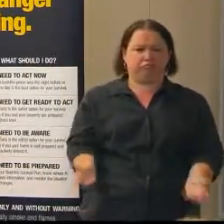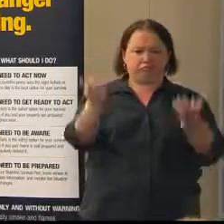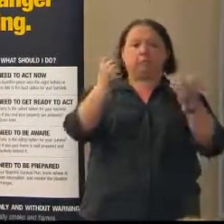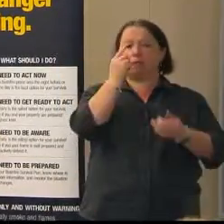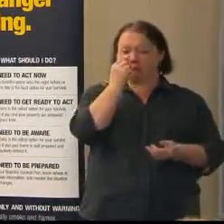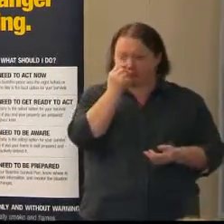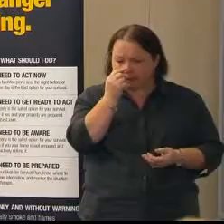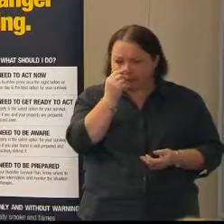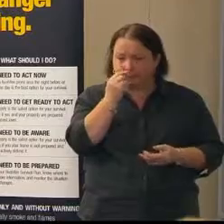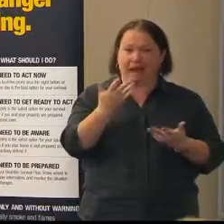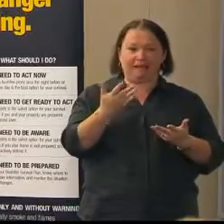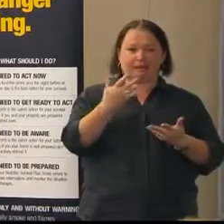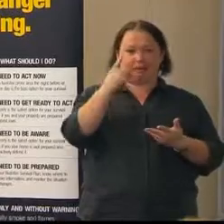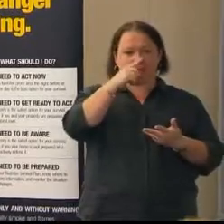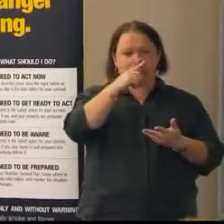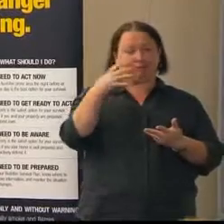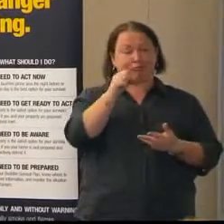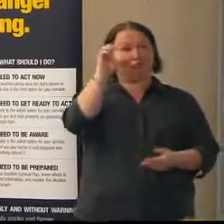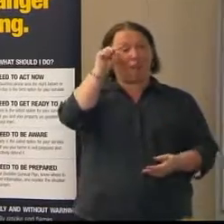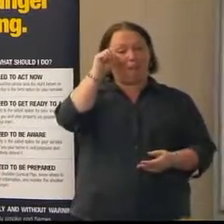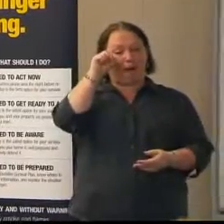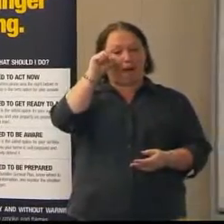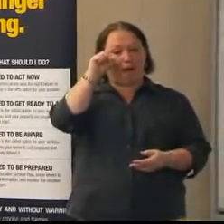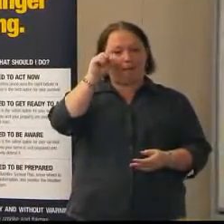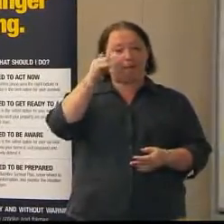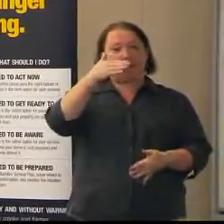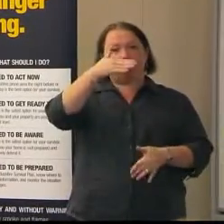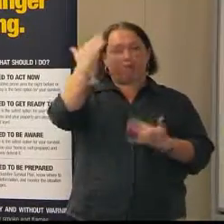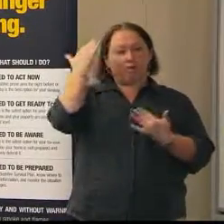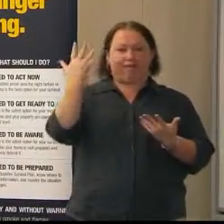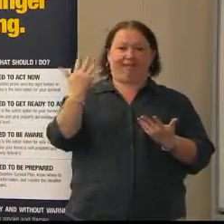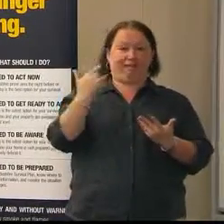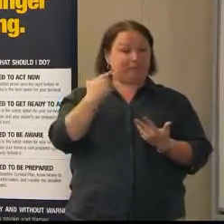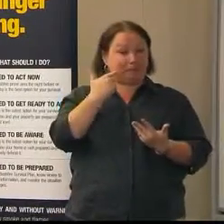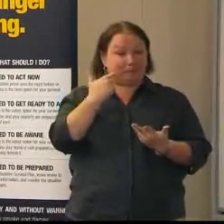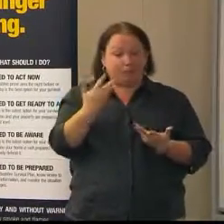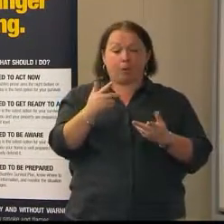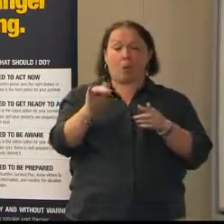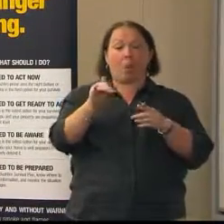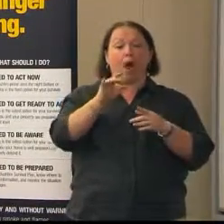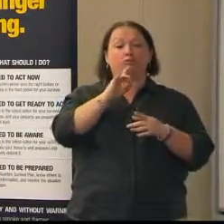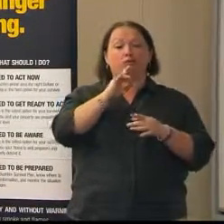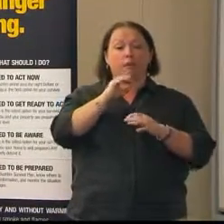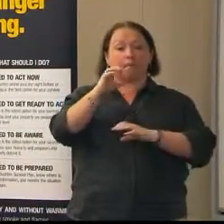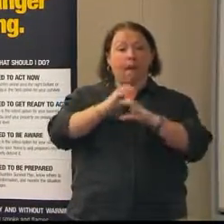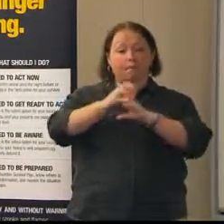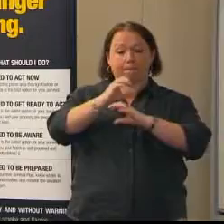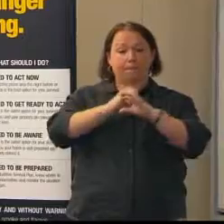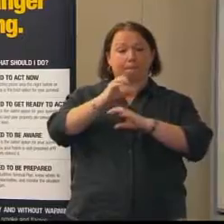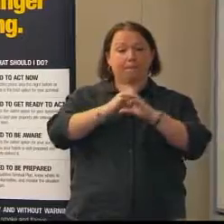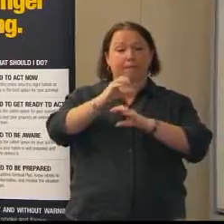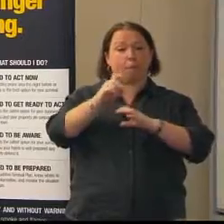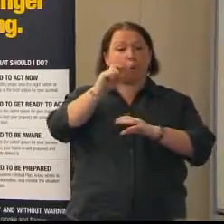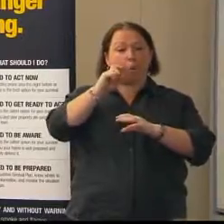is possible, but people need to remember that. Simple things like that. Your electric pump that provides water to the